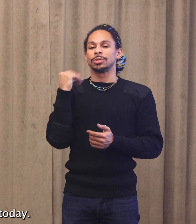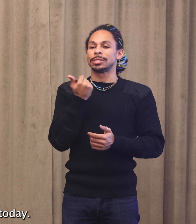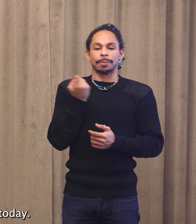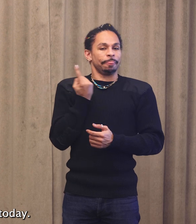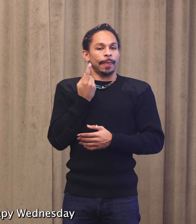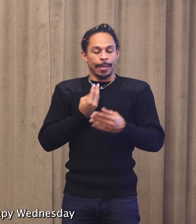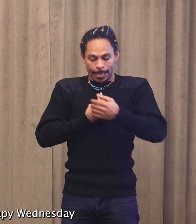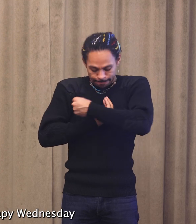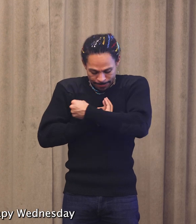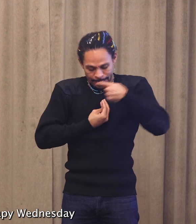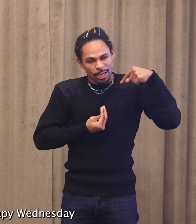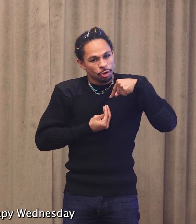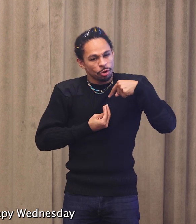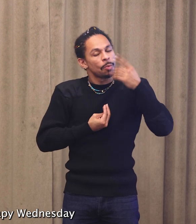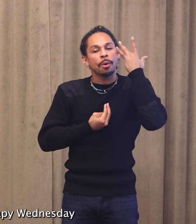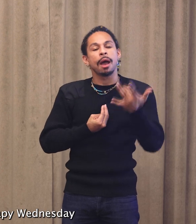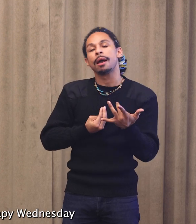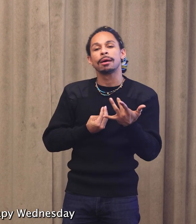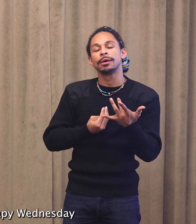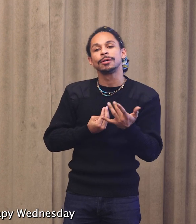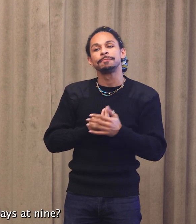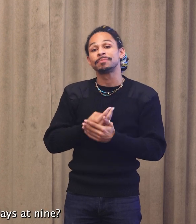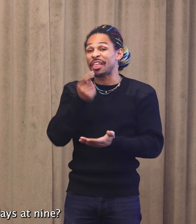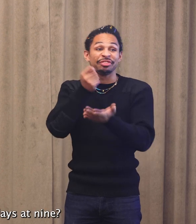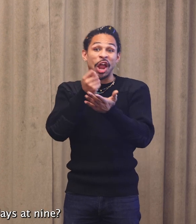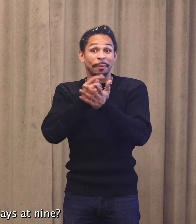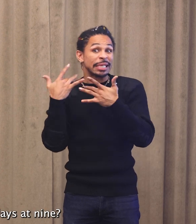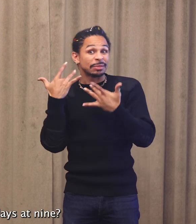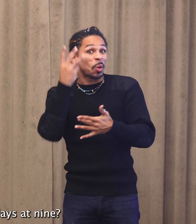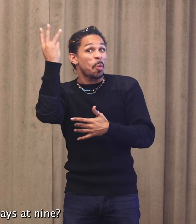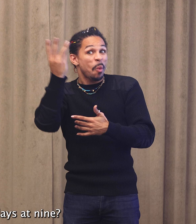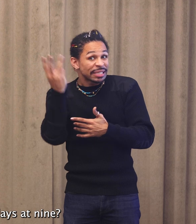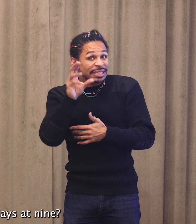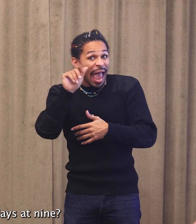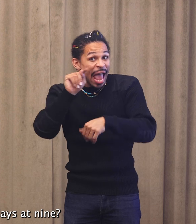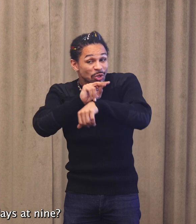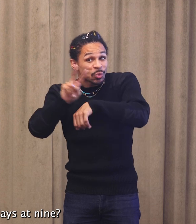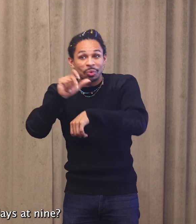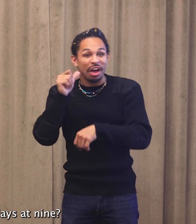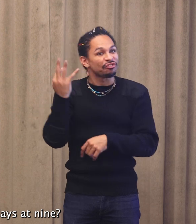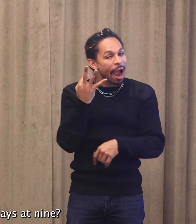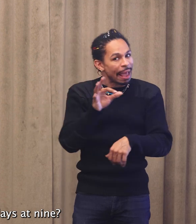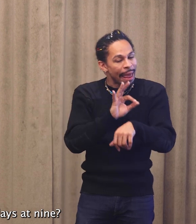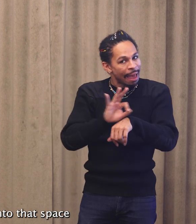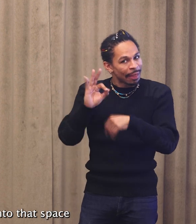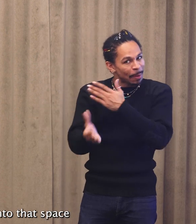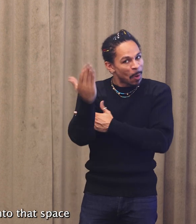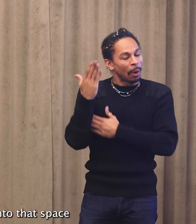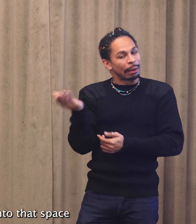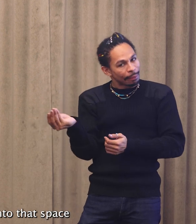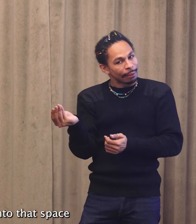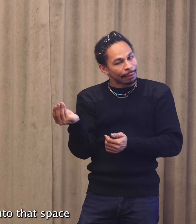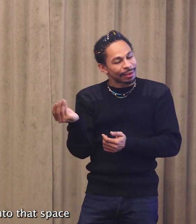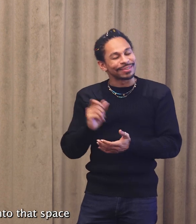today. mean, isn't therapy Wednesday at 2, not Fridays at 9? I've